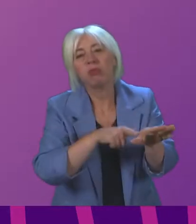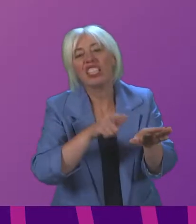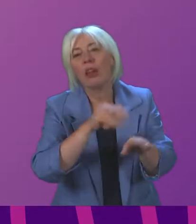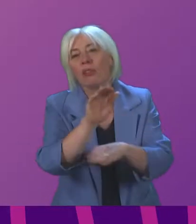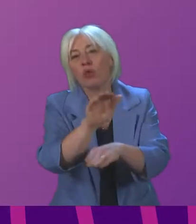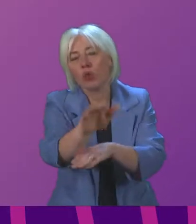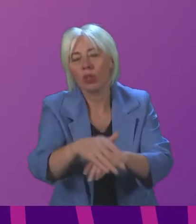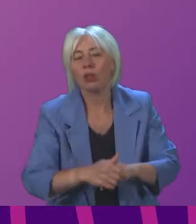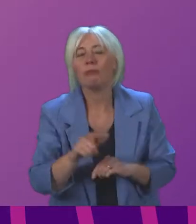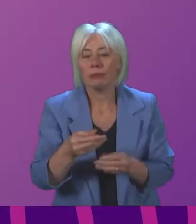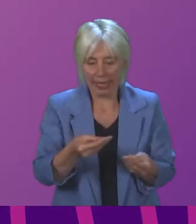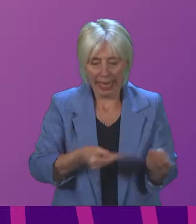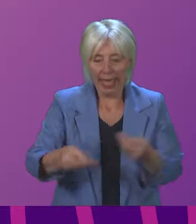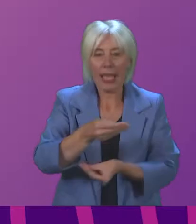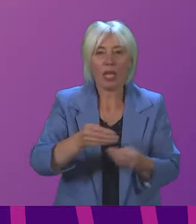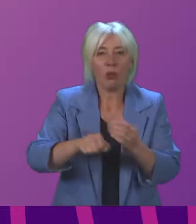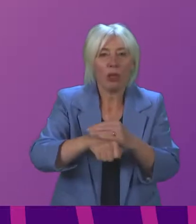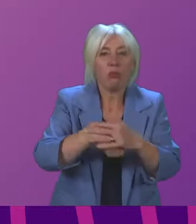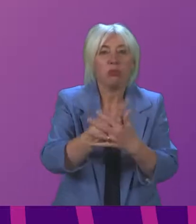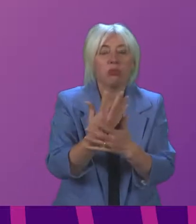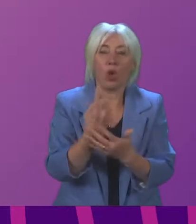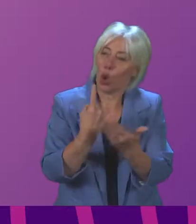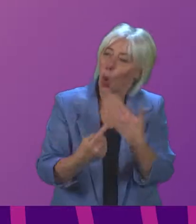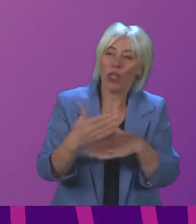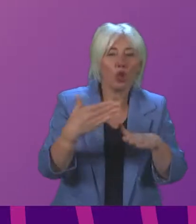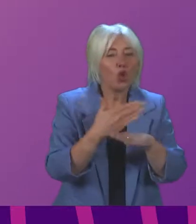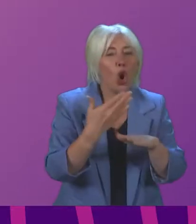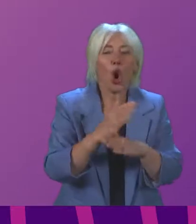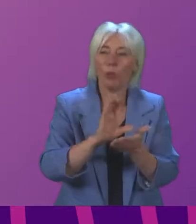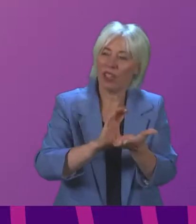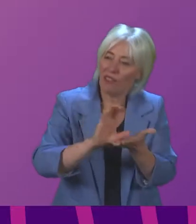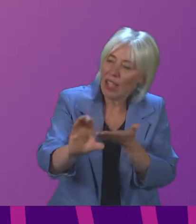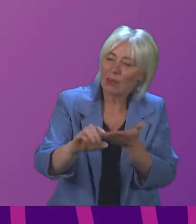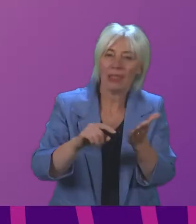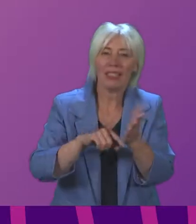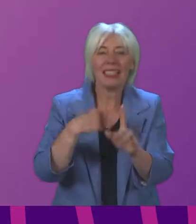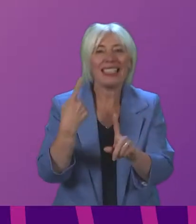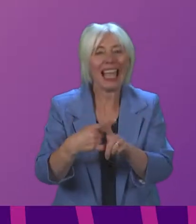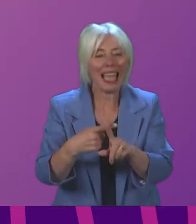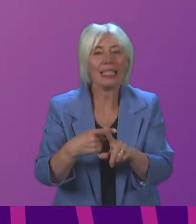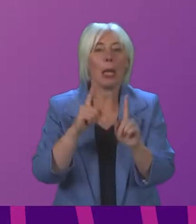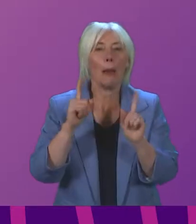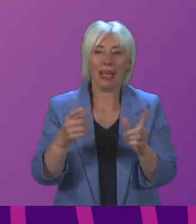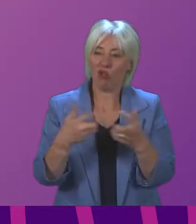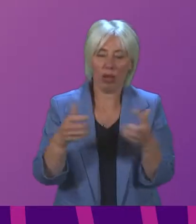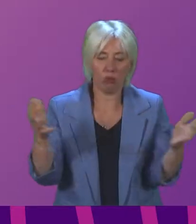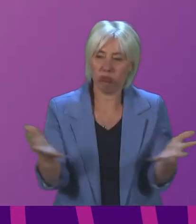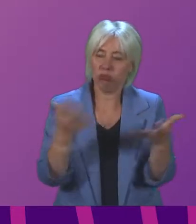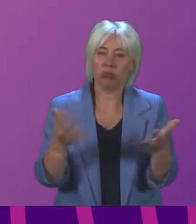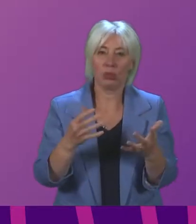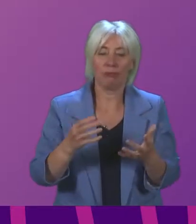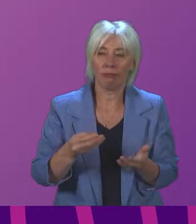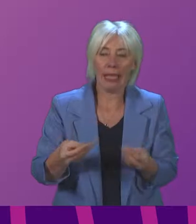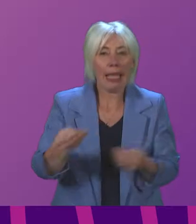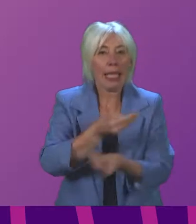Now, that economic growth is absolutely critical, not just for jobs and investment and tax revenues, but actually to encourage a greater economic optimism